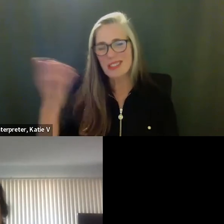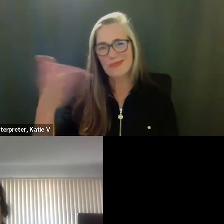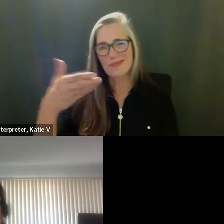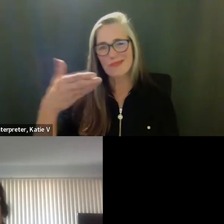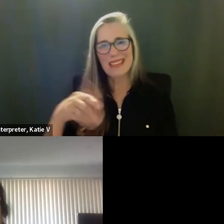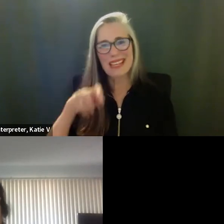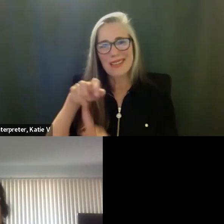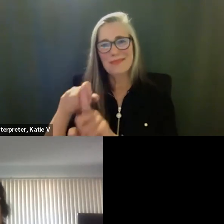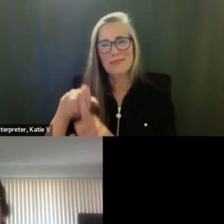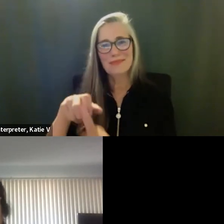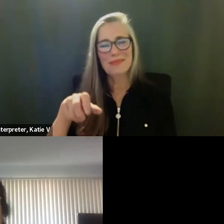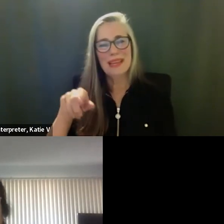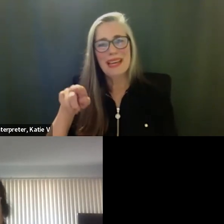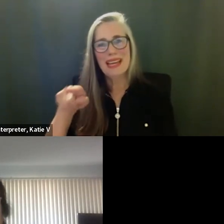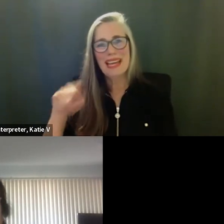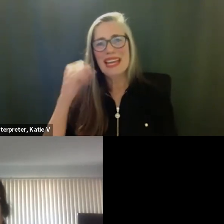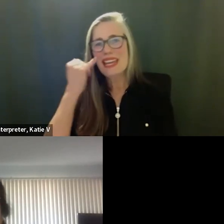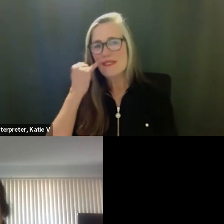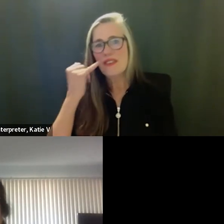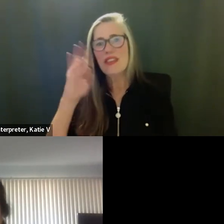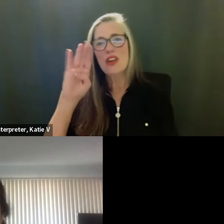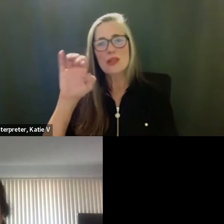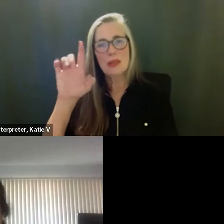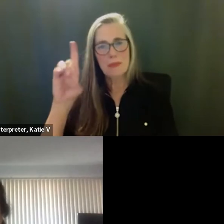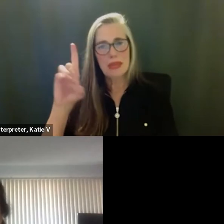denial of the, uh, the bid protest.